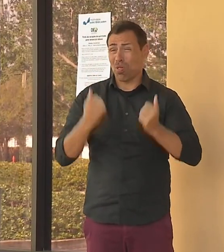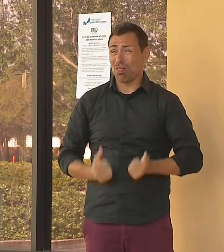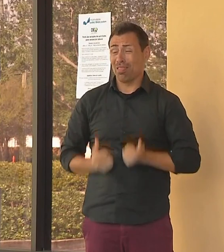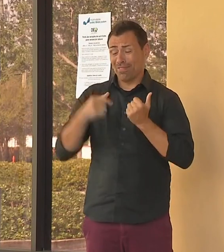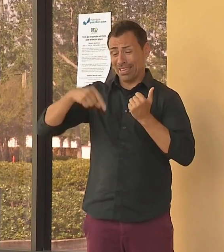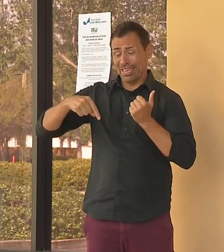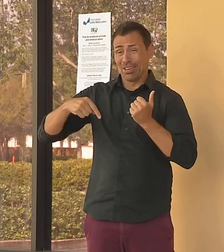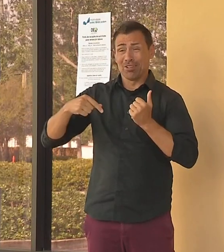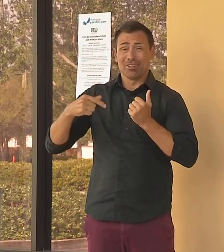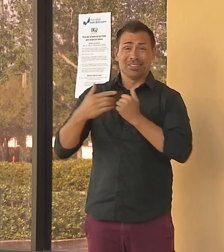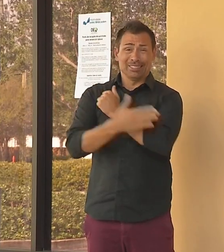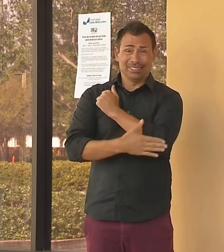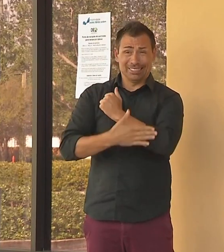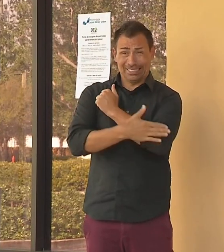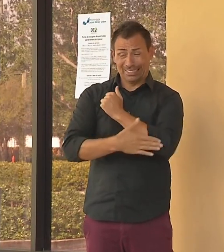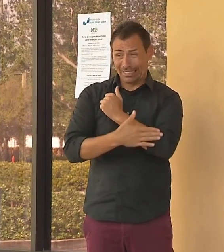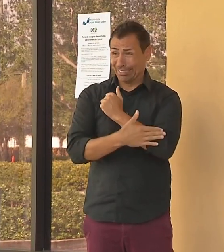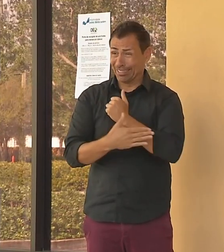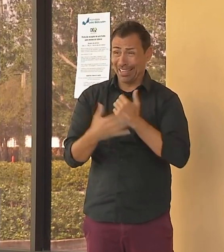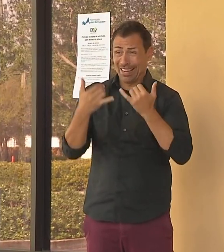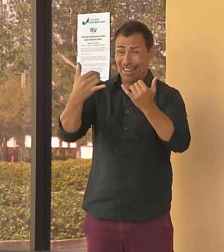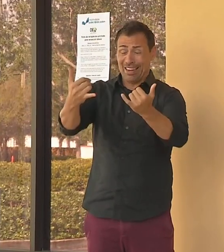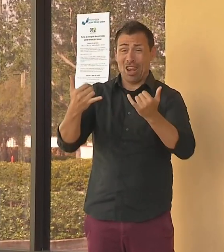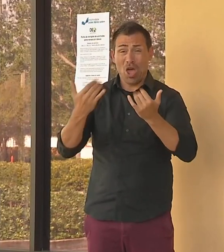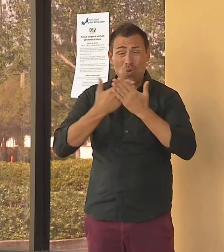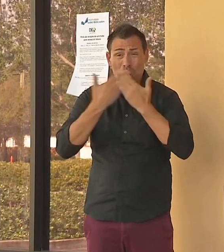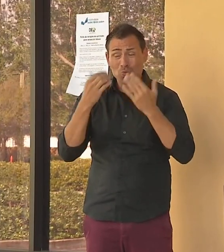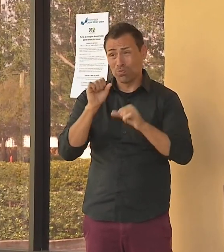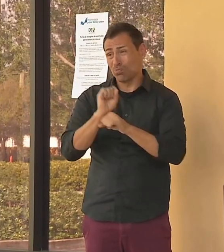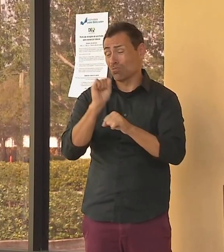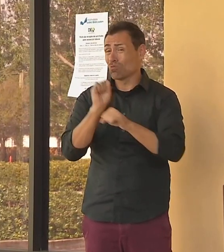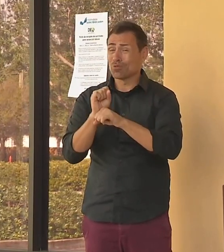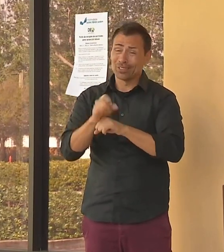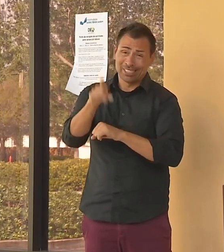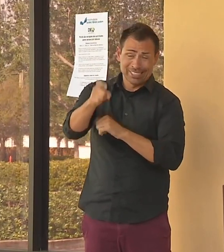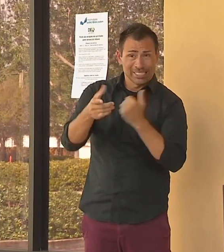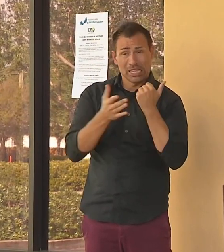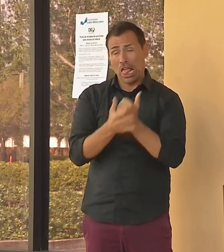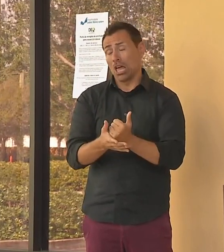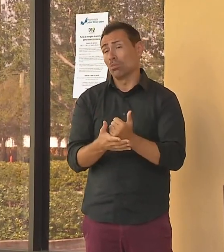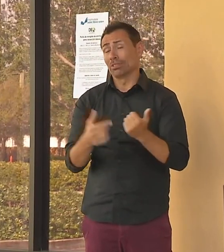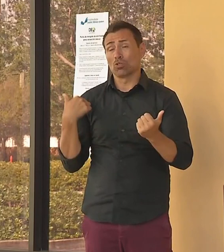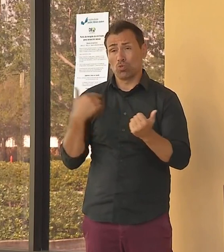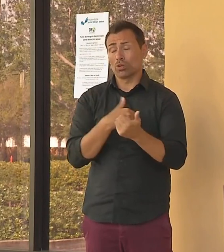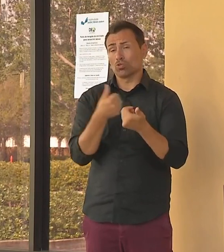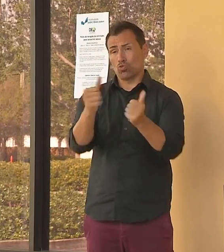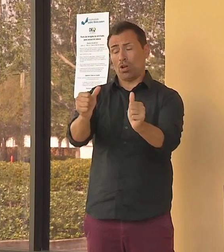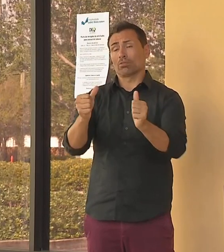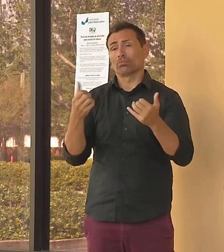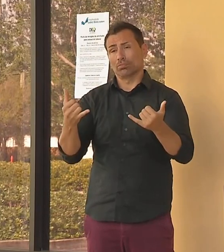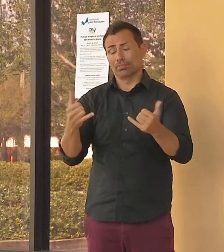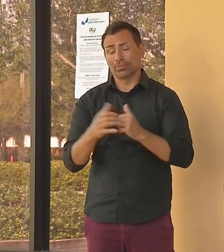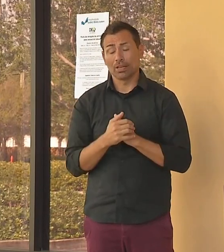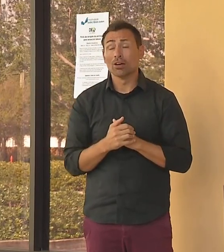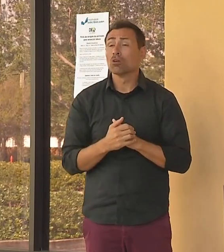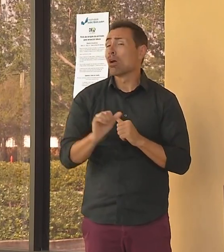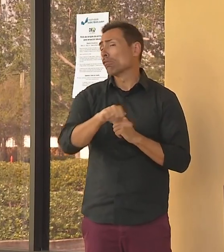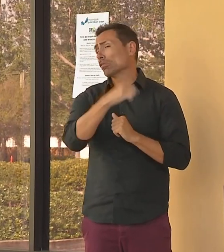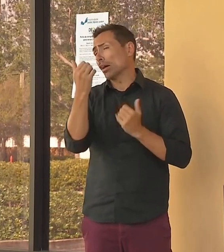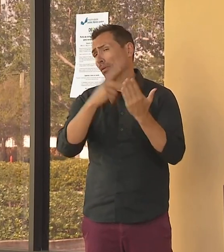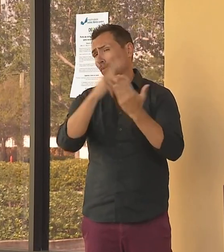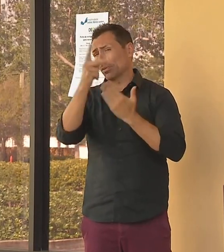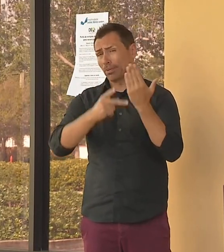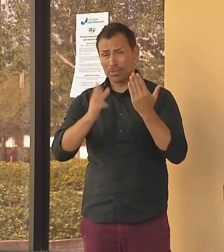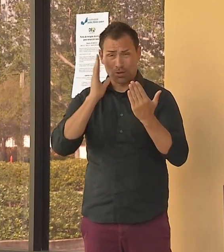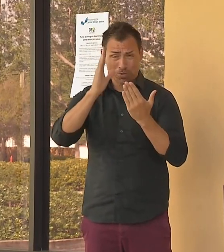unemployed because of this health crisis. And so this is our part in trying to help. We have other initiatives as well we'll be